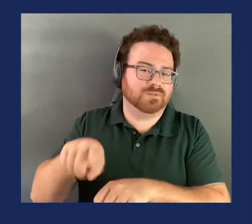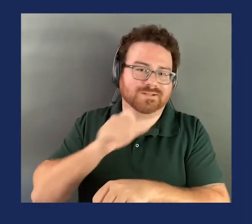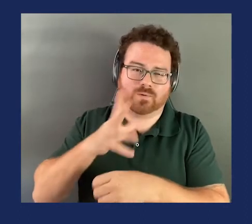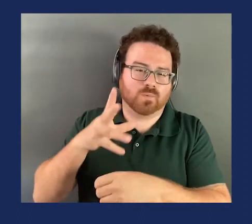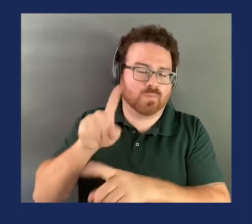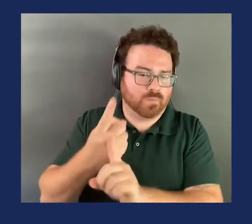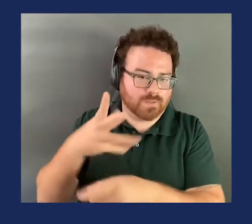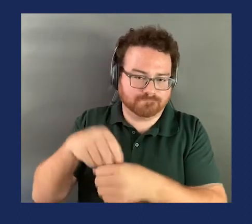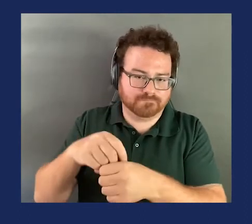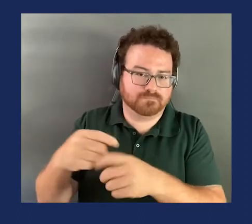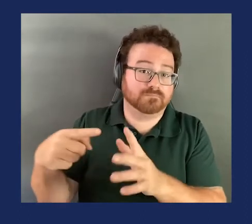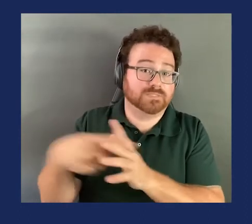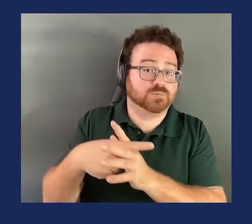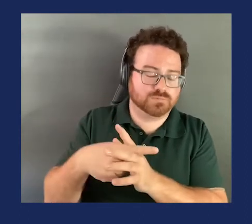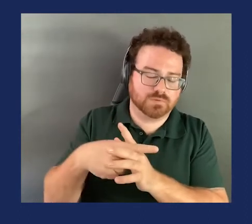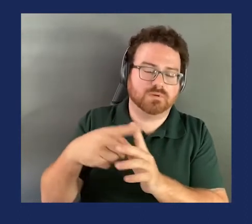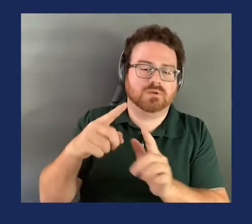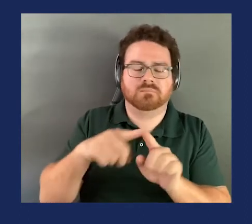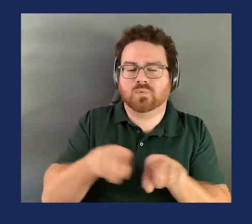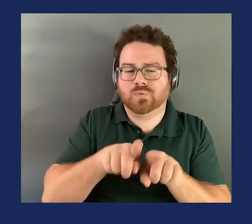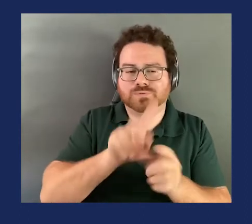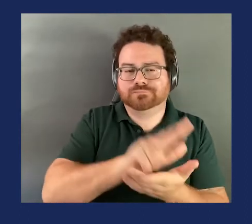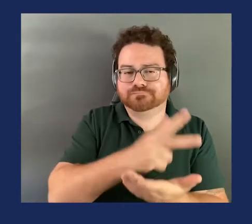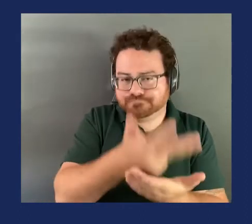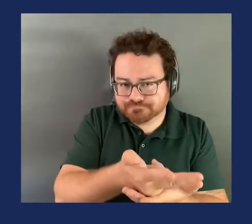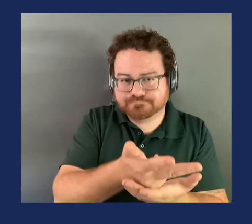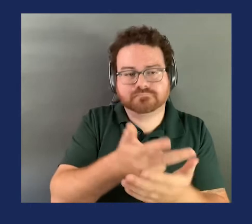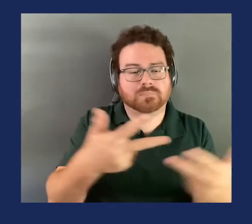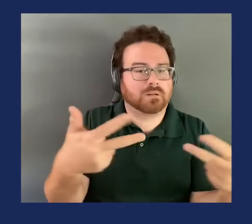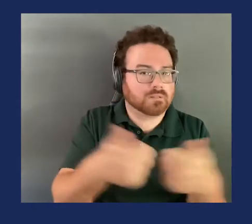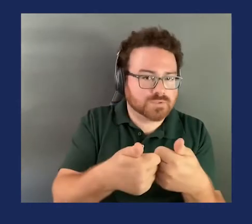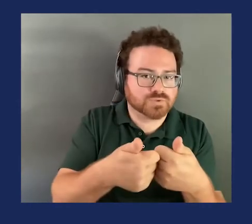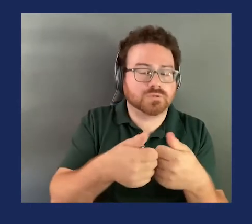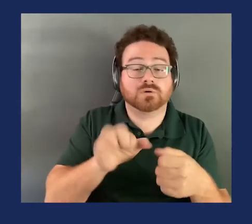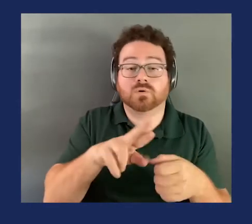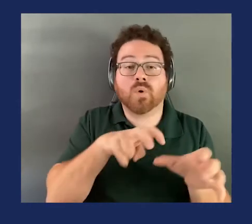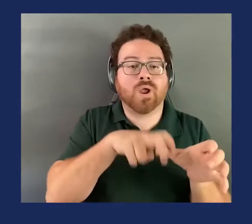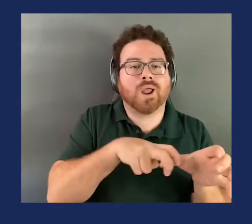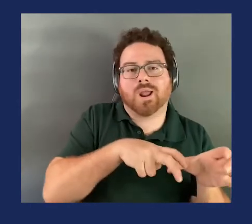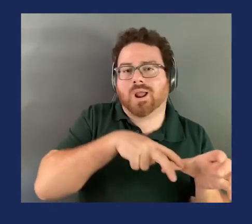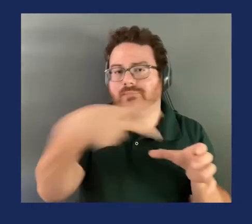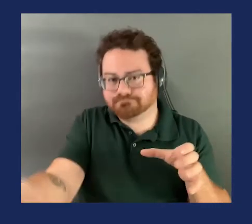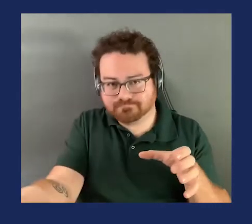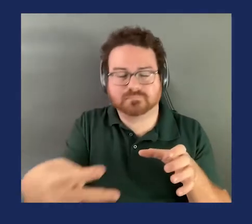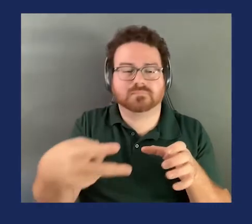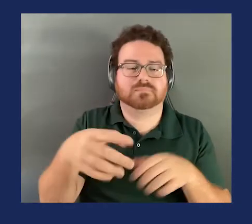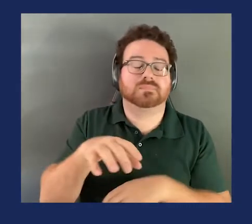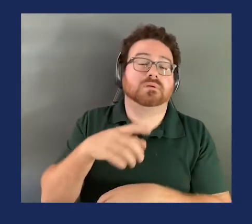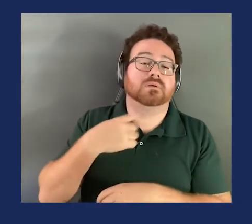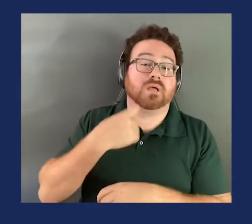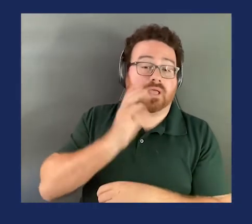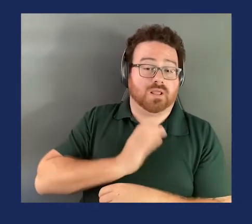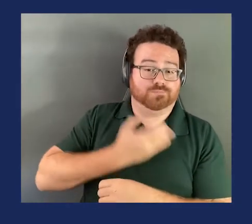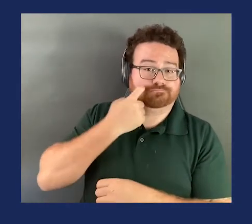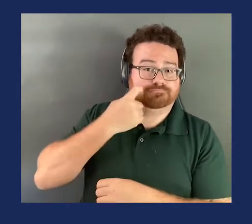also overturning collisions and occupant ejection. CPSC's latest data show an annual